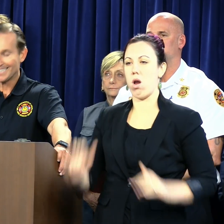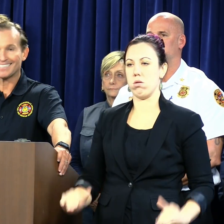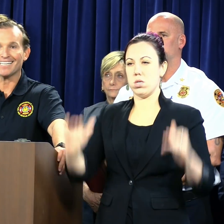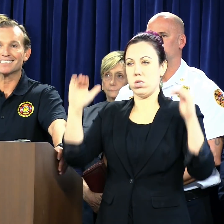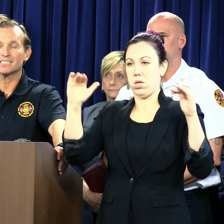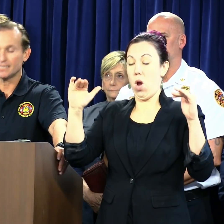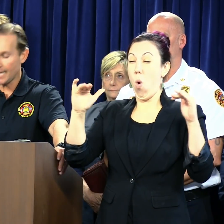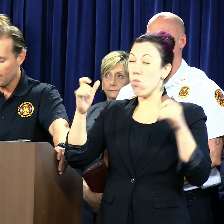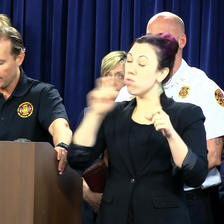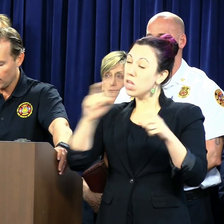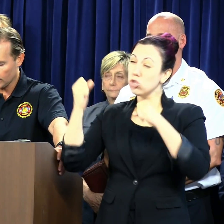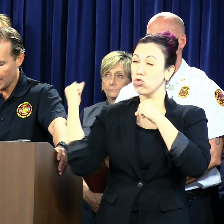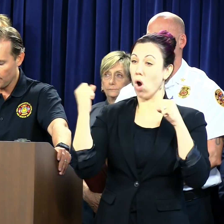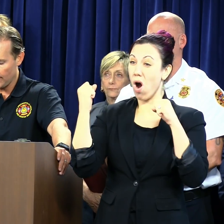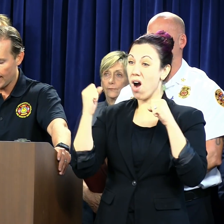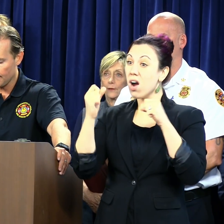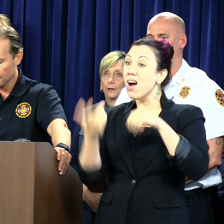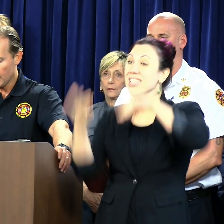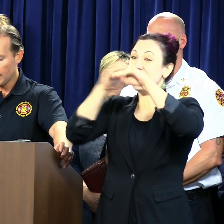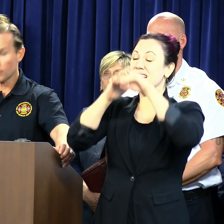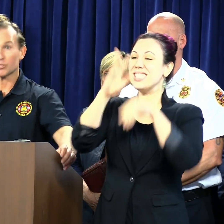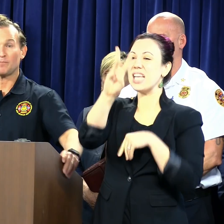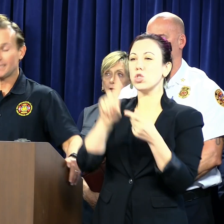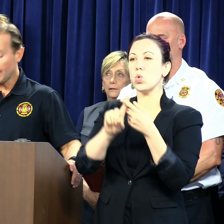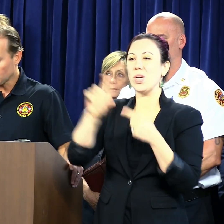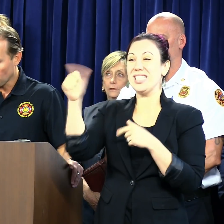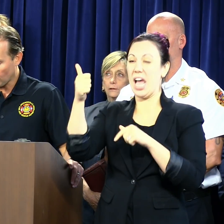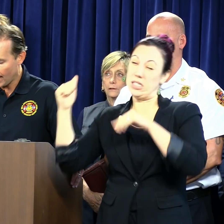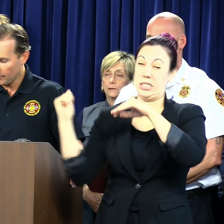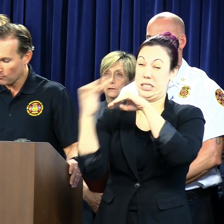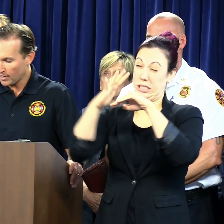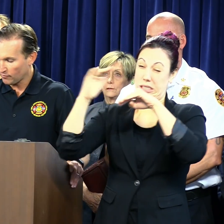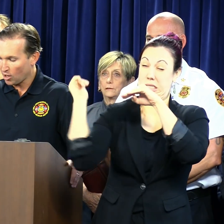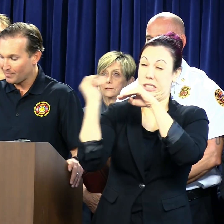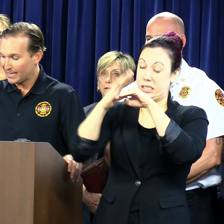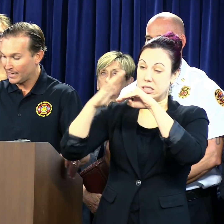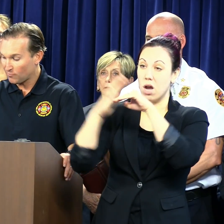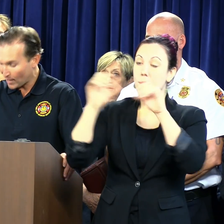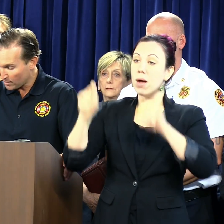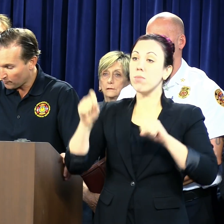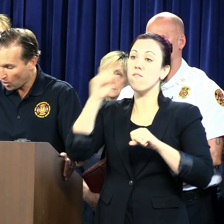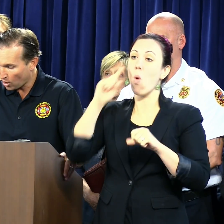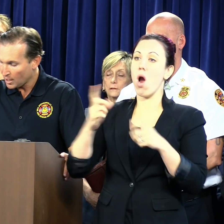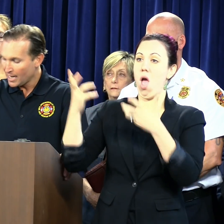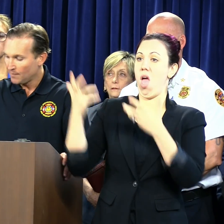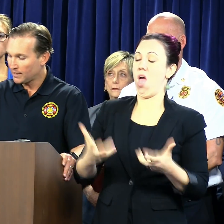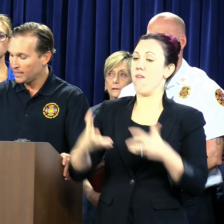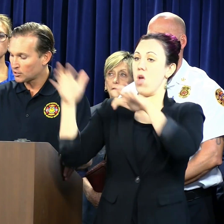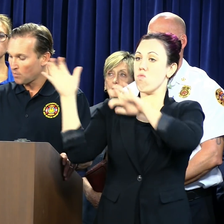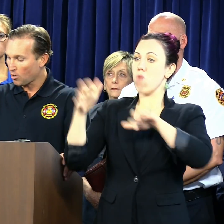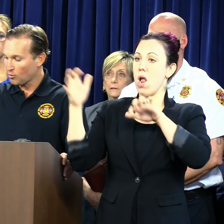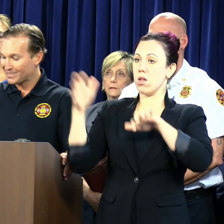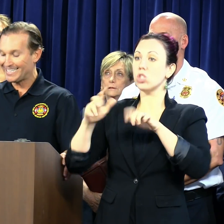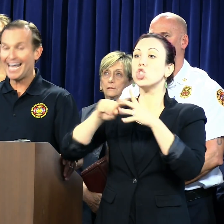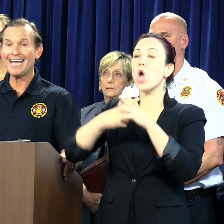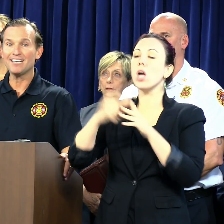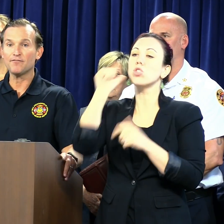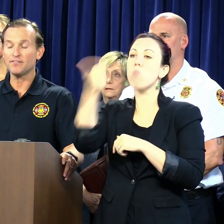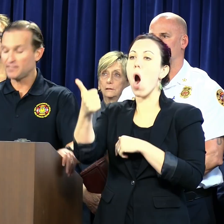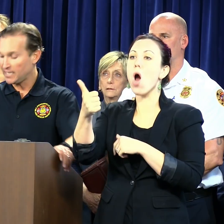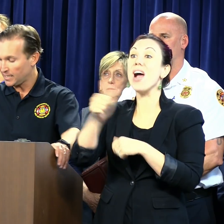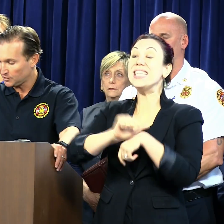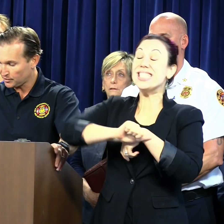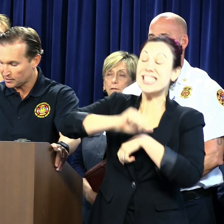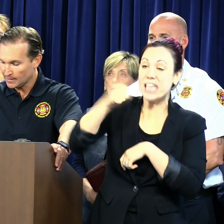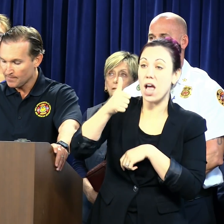waves 6 to 10 feet on top of that. There is potential for heavy rainfall beginning tomorrow with 10